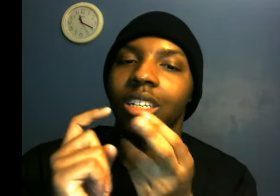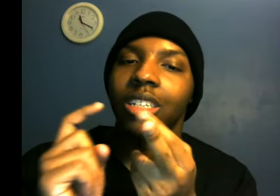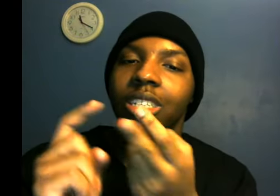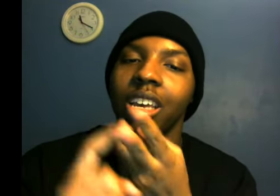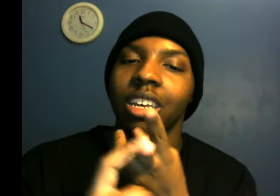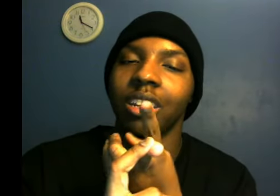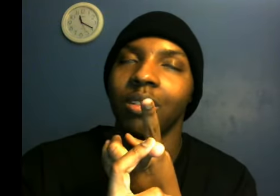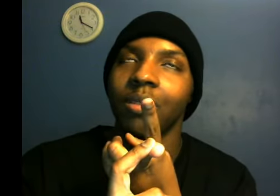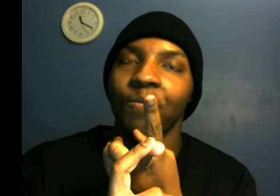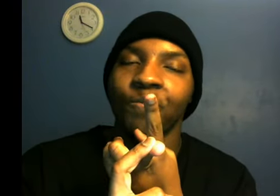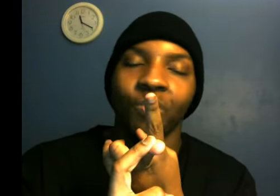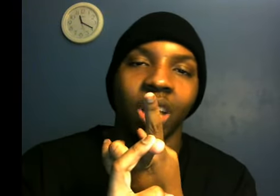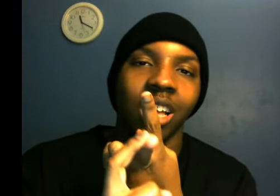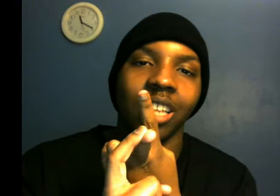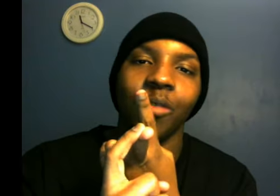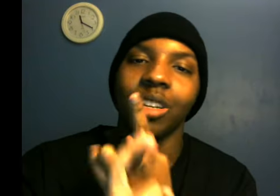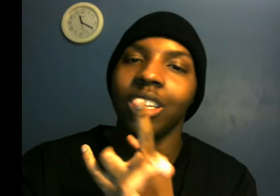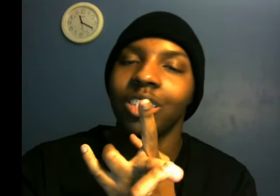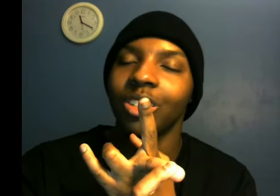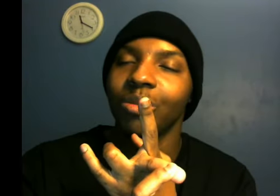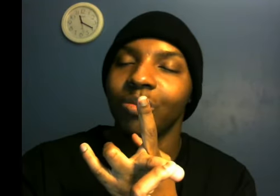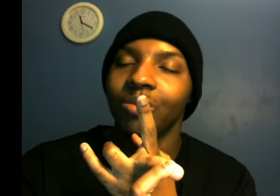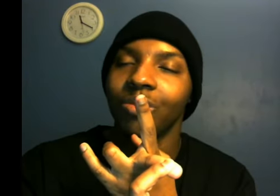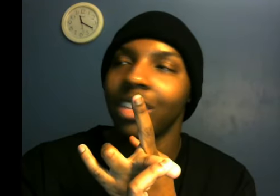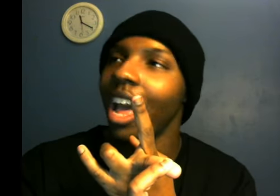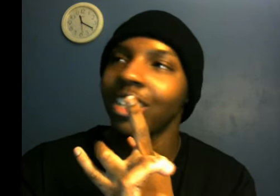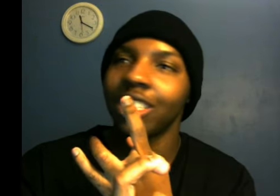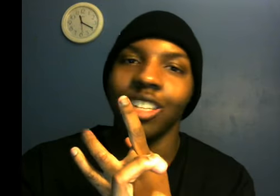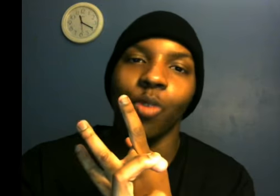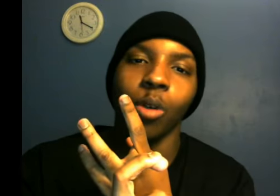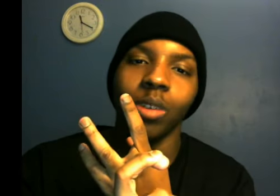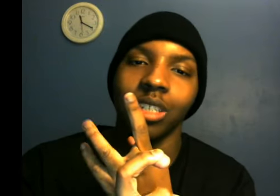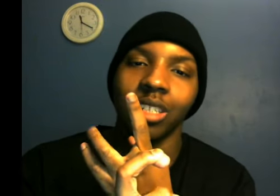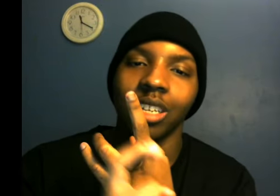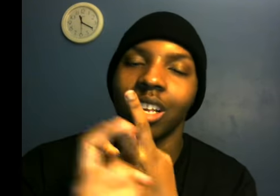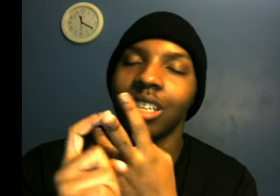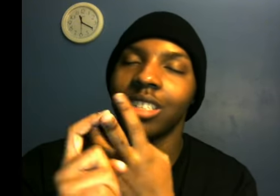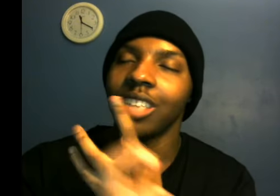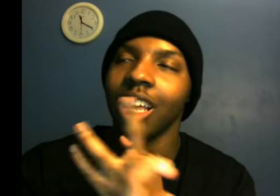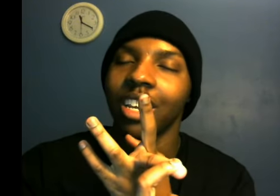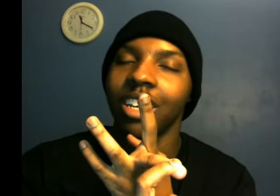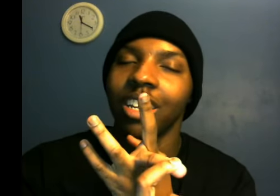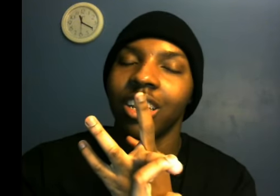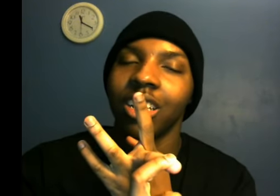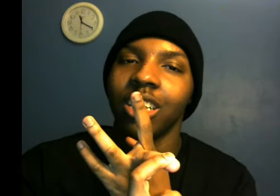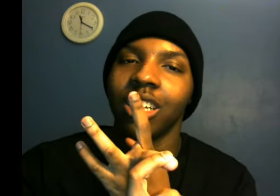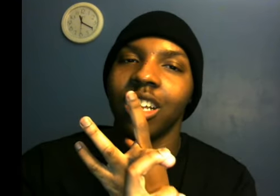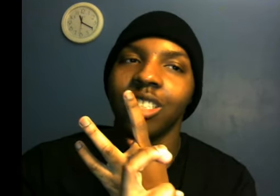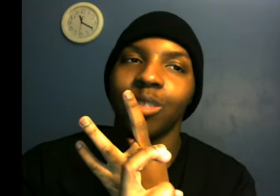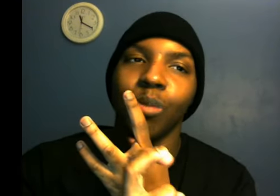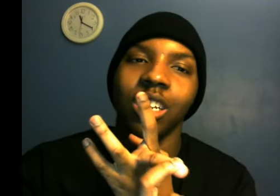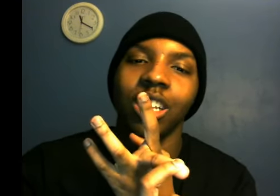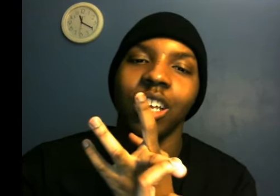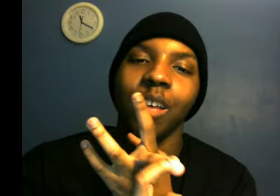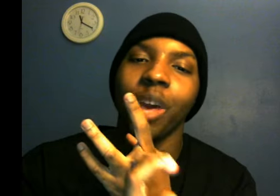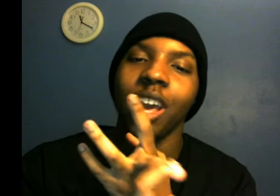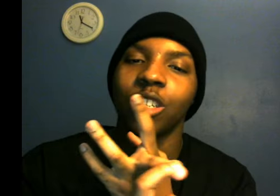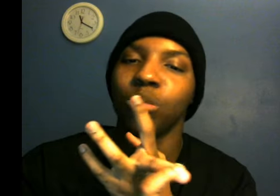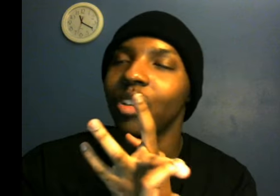Second. Second. They released him. Second. it's four reasons. Second. His money. He gets paid too much